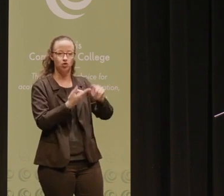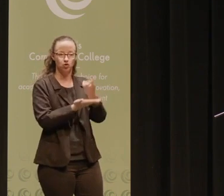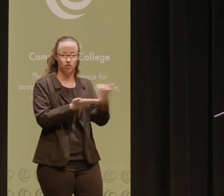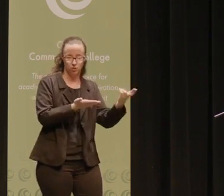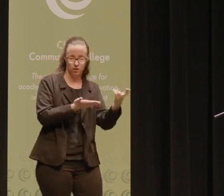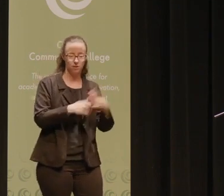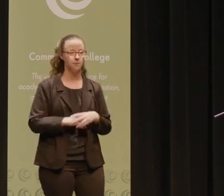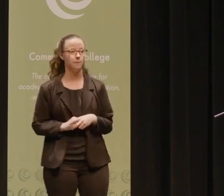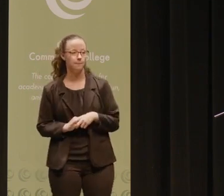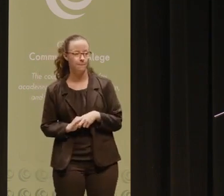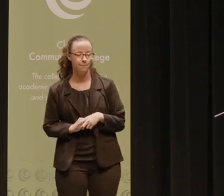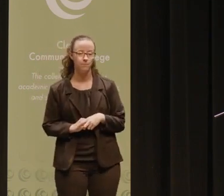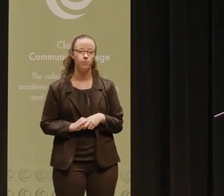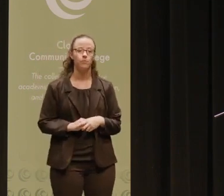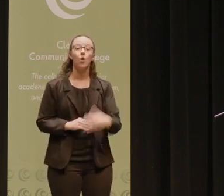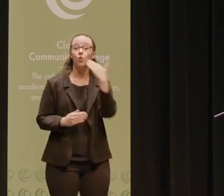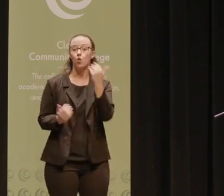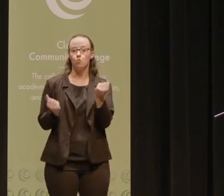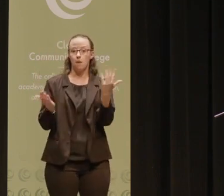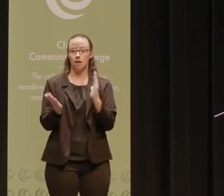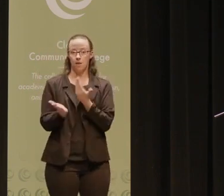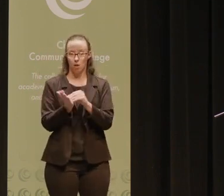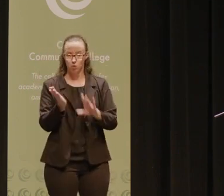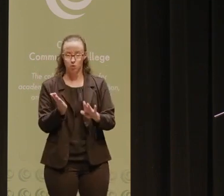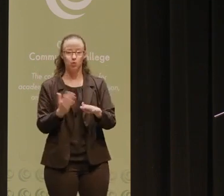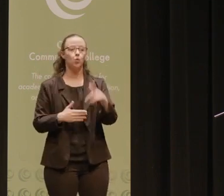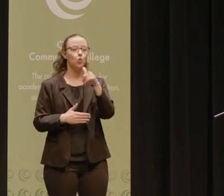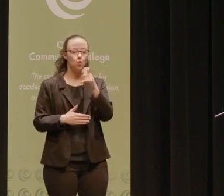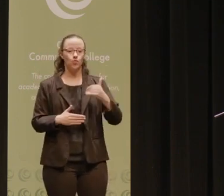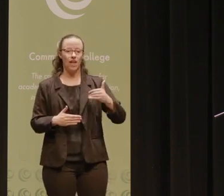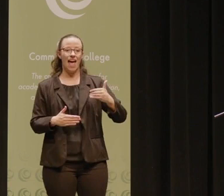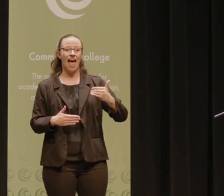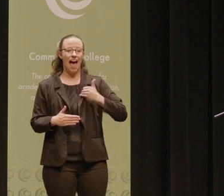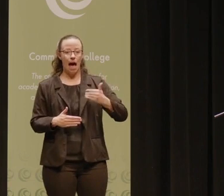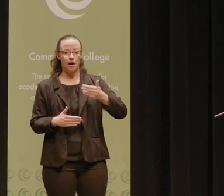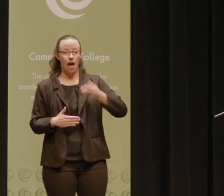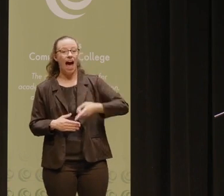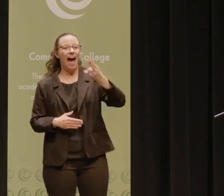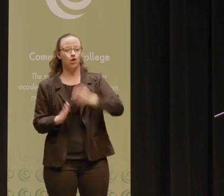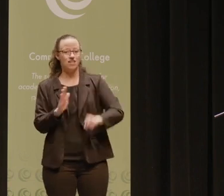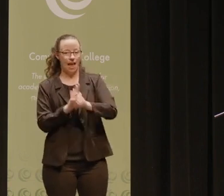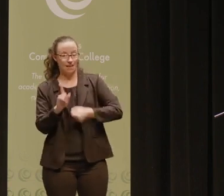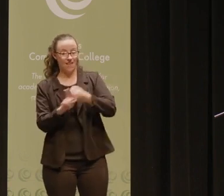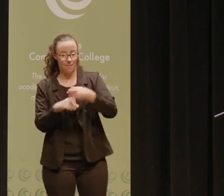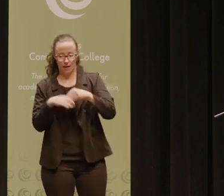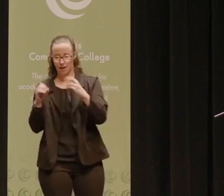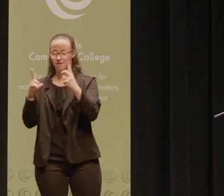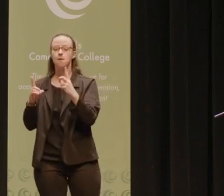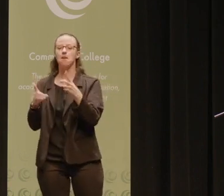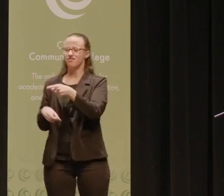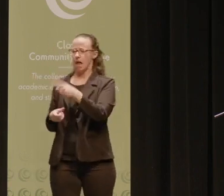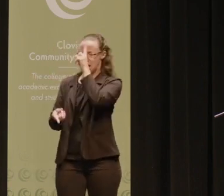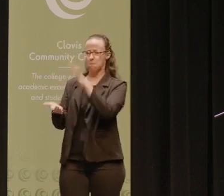and information. Validation. We know that many of our students who have been disproportionately impacted in education have been led to believe that they are